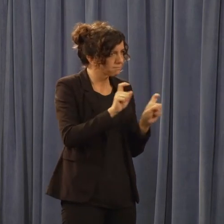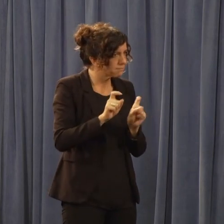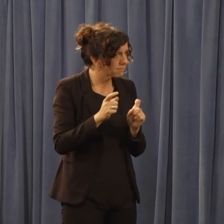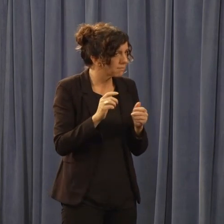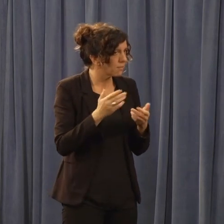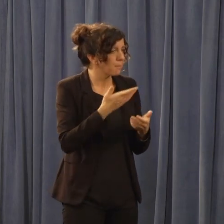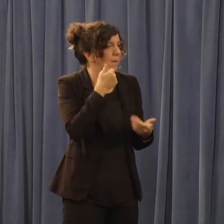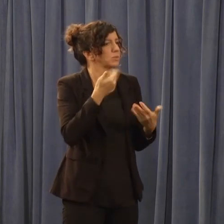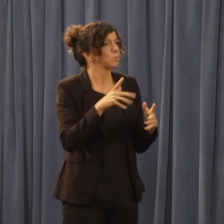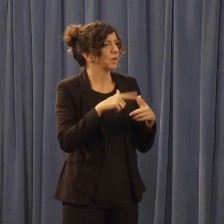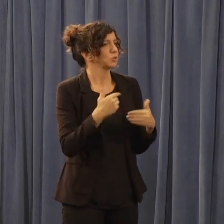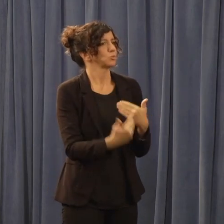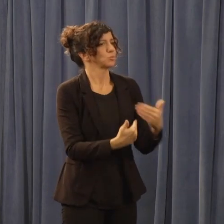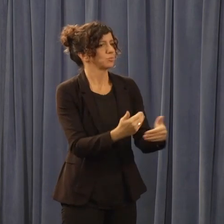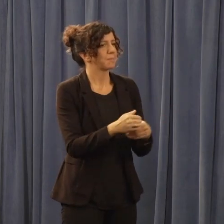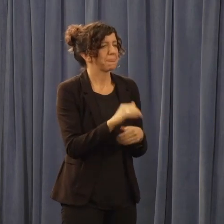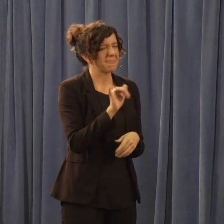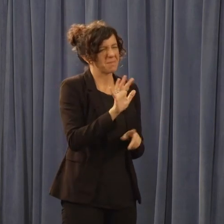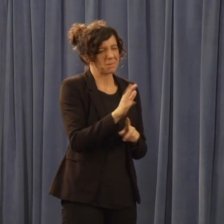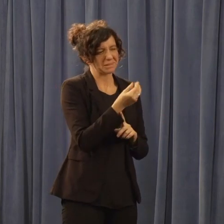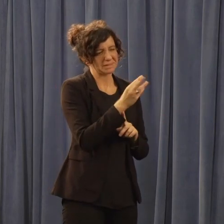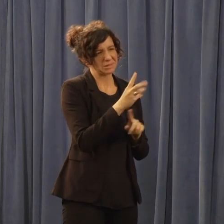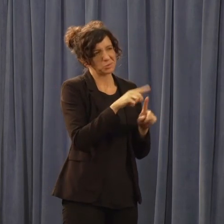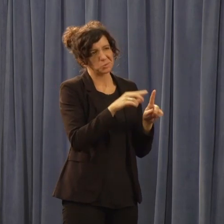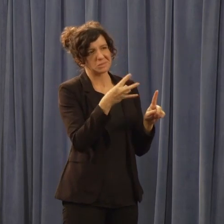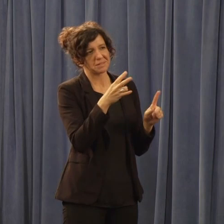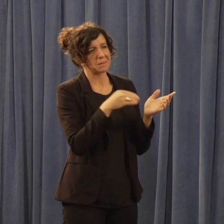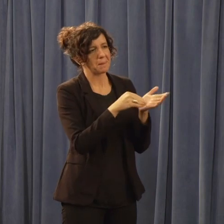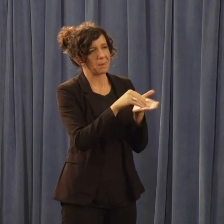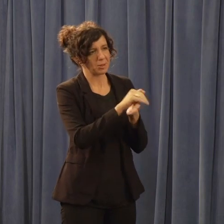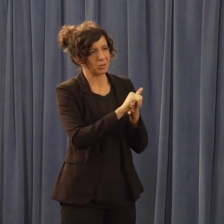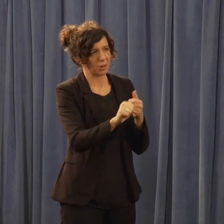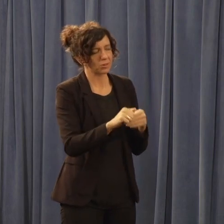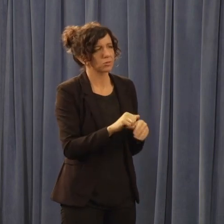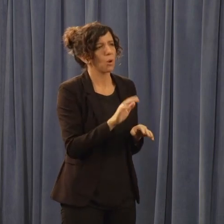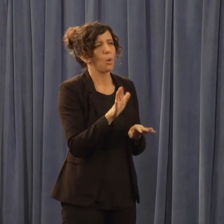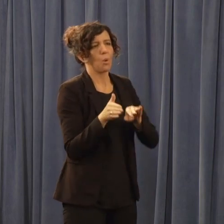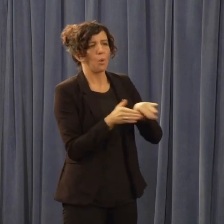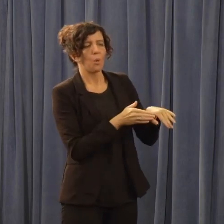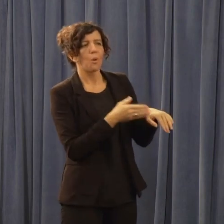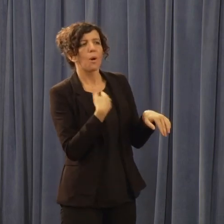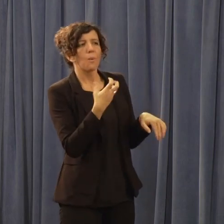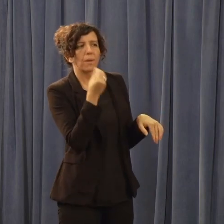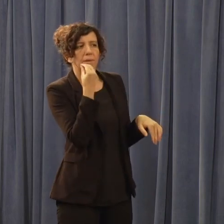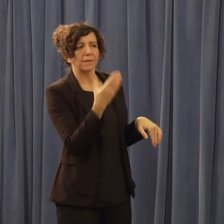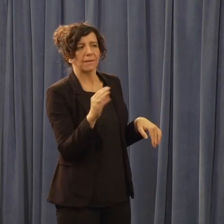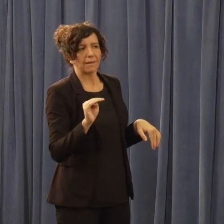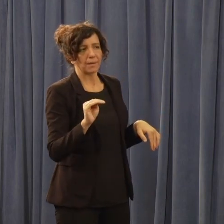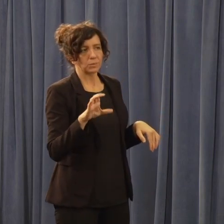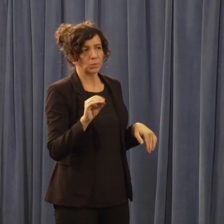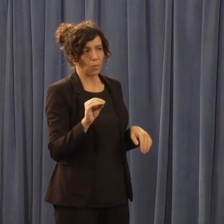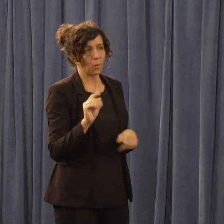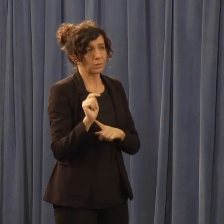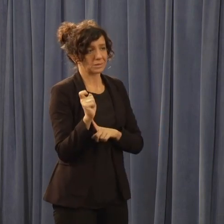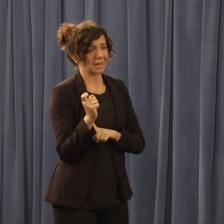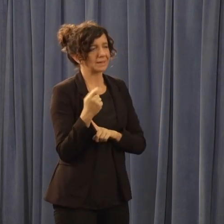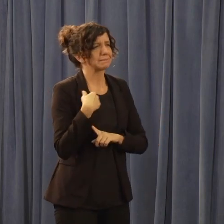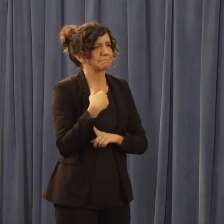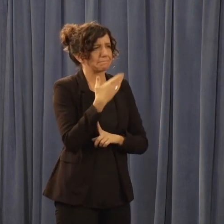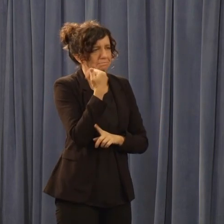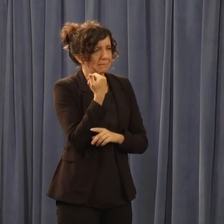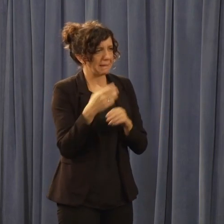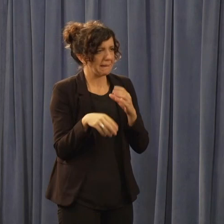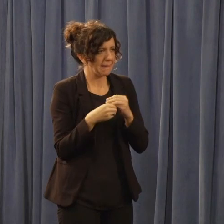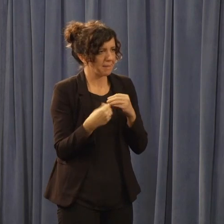uh, 16, 17 million. Uh, by the way, just on the MCO tax, I may not have finished that segment. Um,